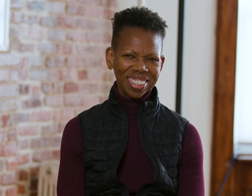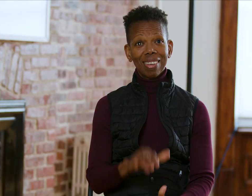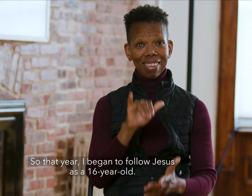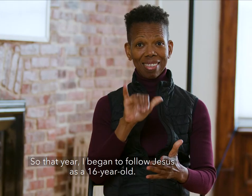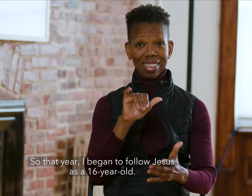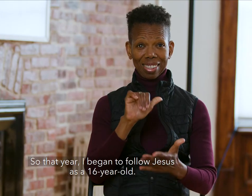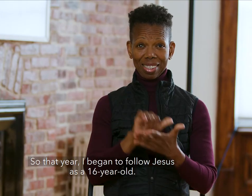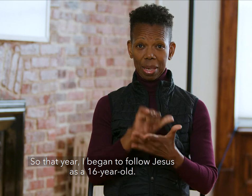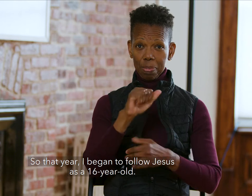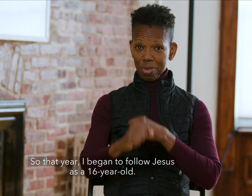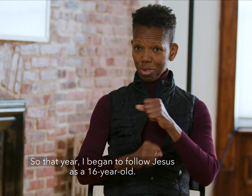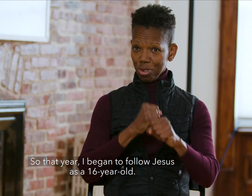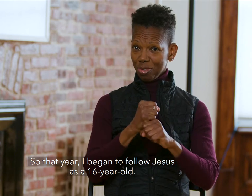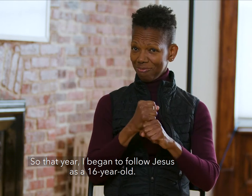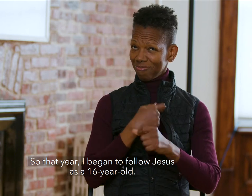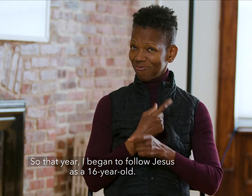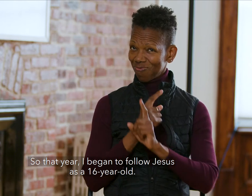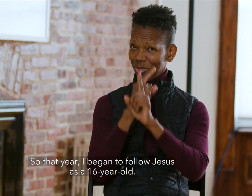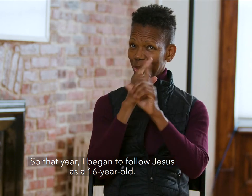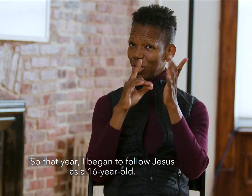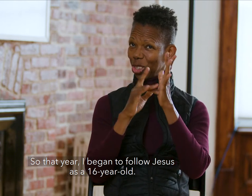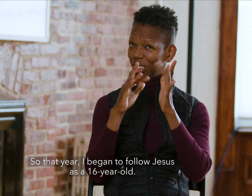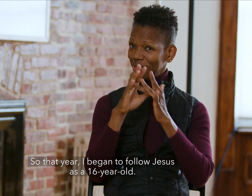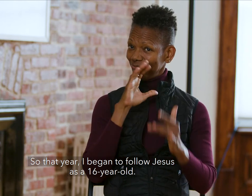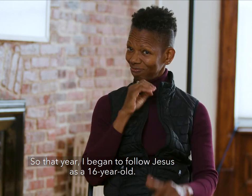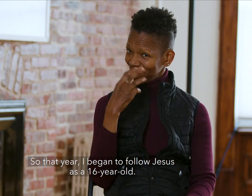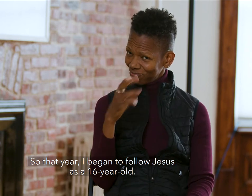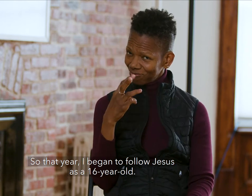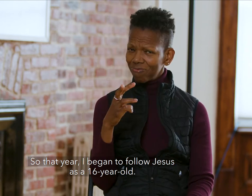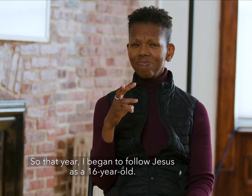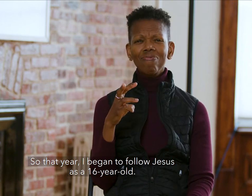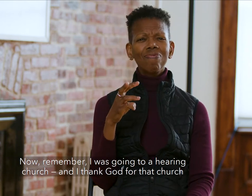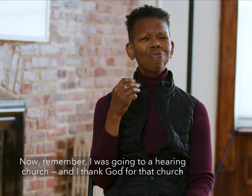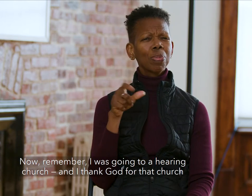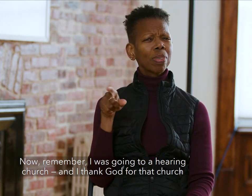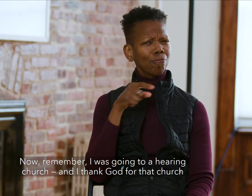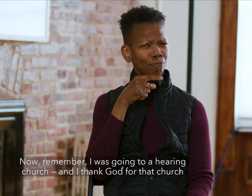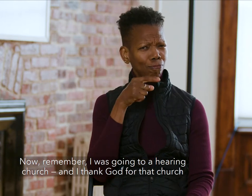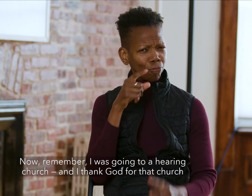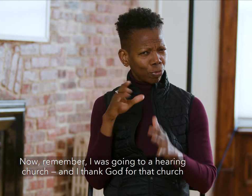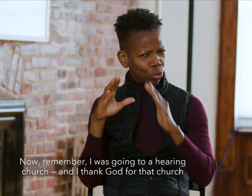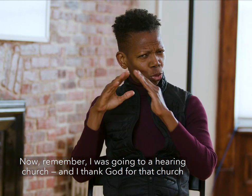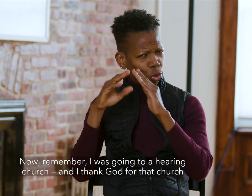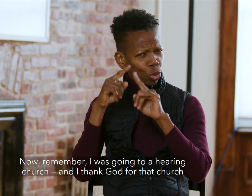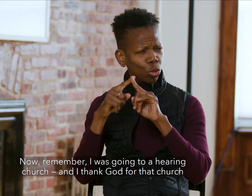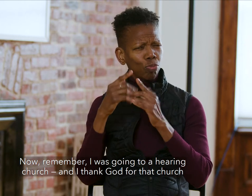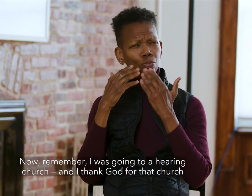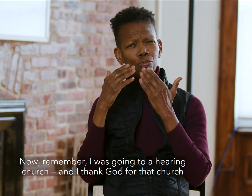So, that year, I began to follow Jesus as a 16-year-old. Now, remember, I was going to a hearing church.